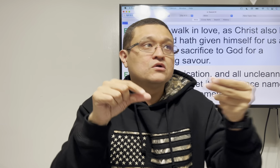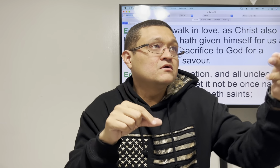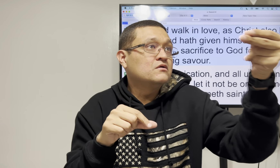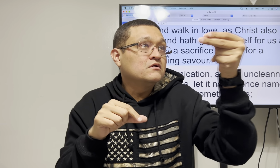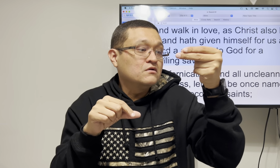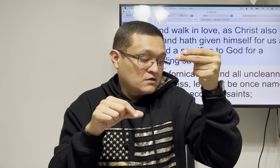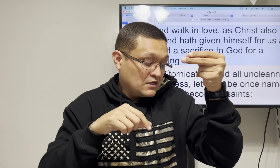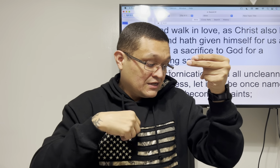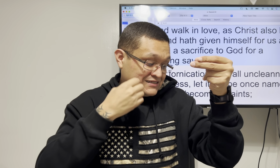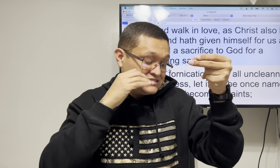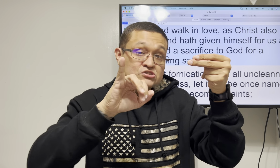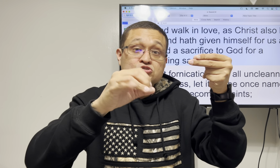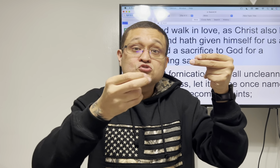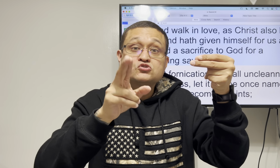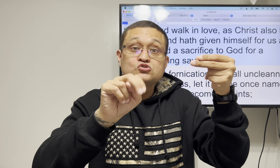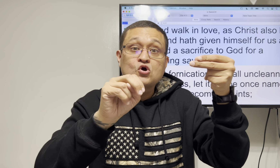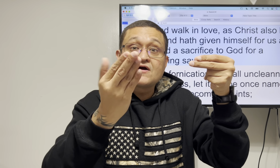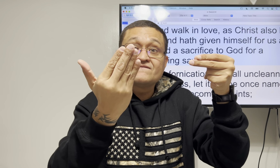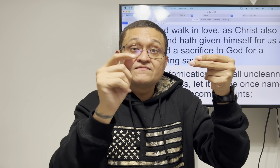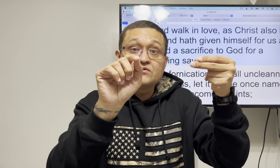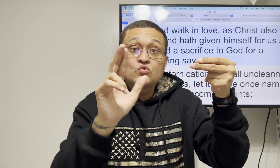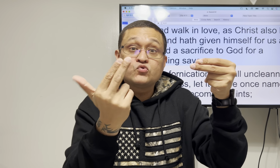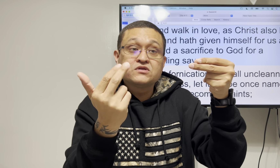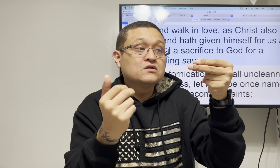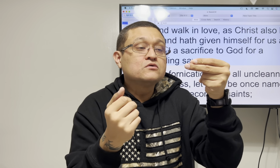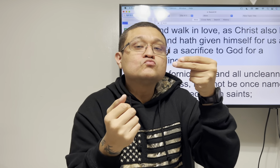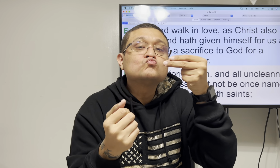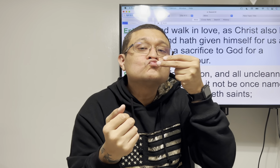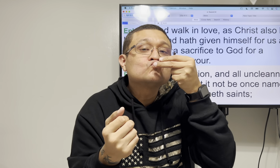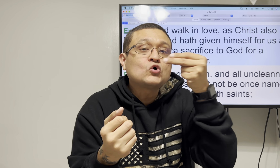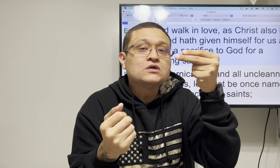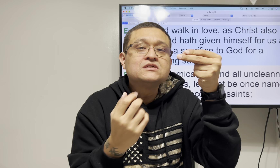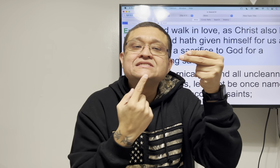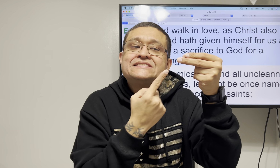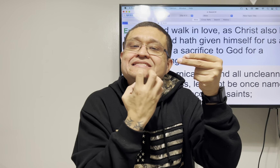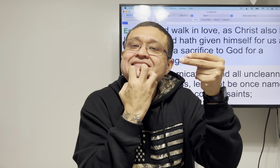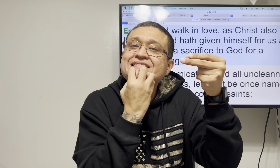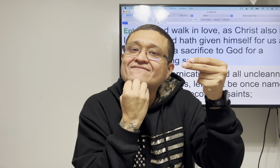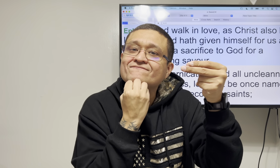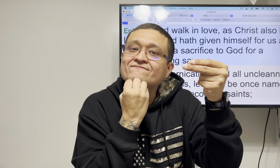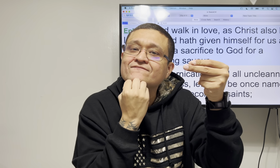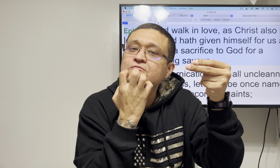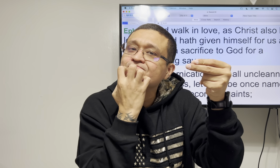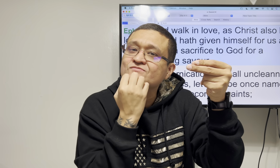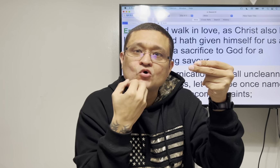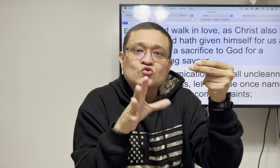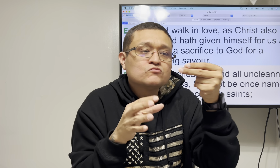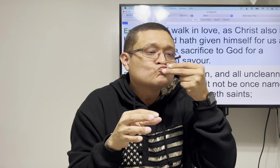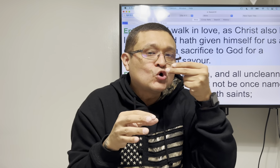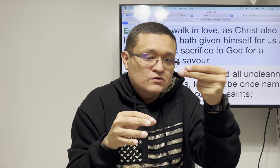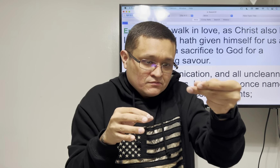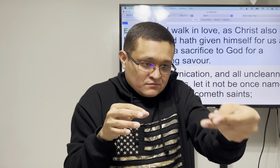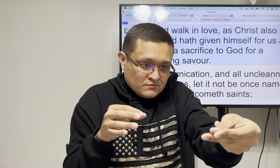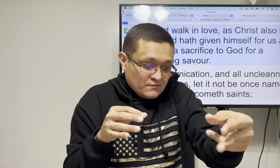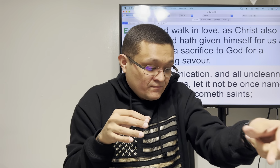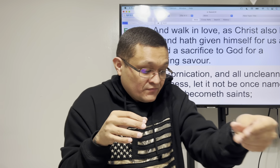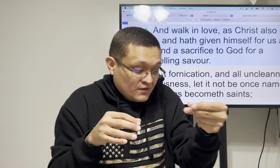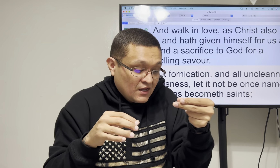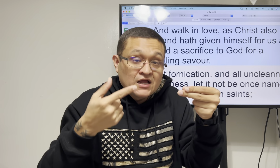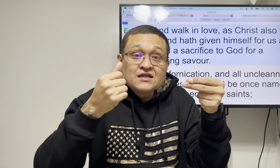it's the same thing with verses it's very important we start maybe with John oh it's precious we gotta keep it